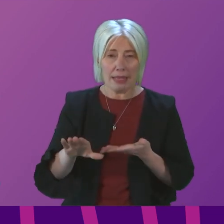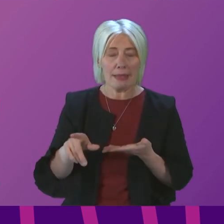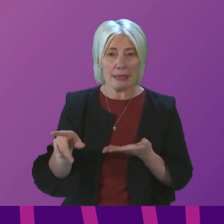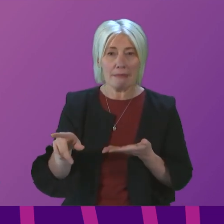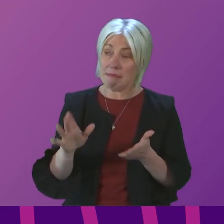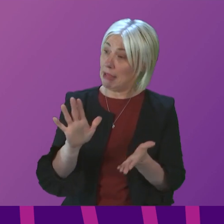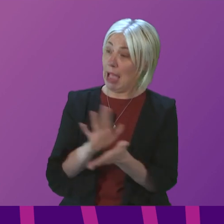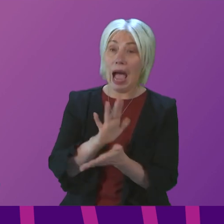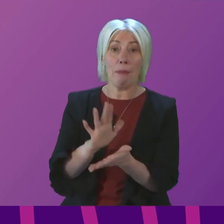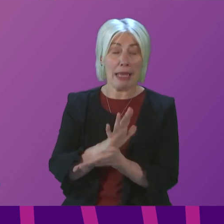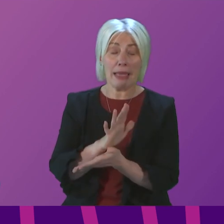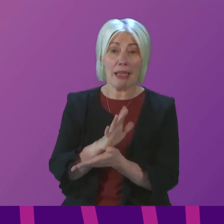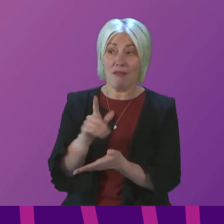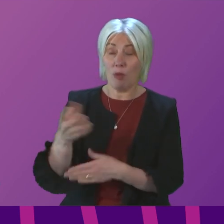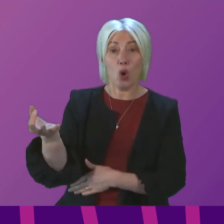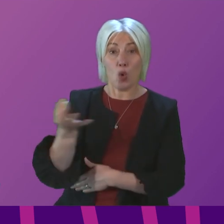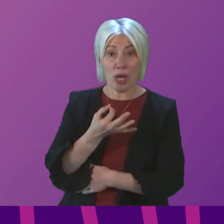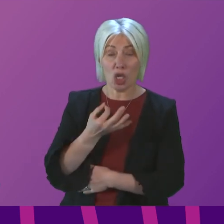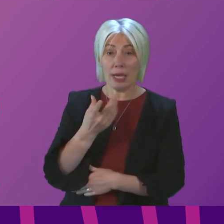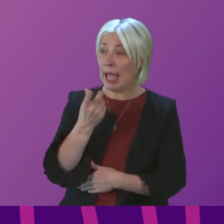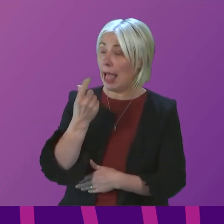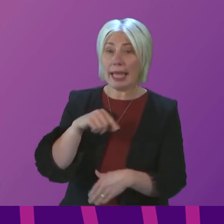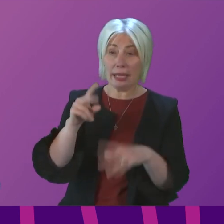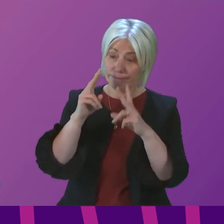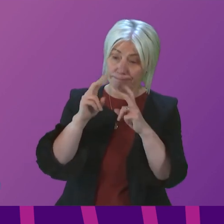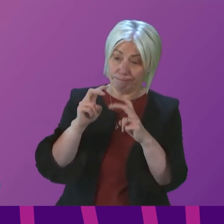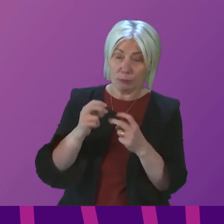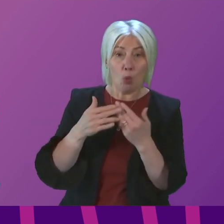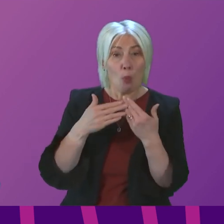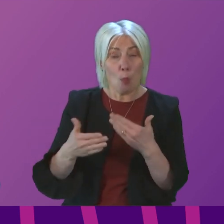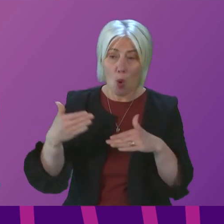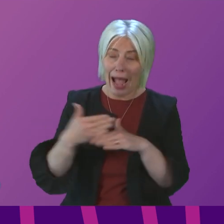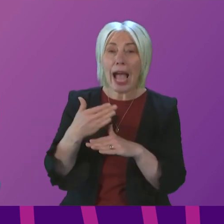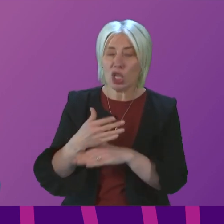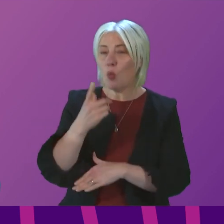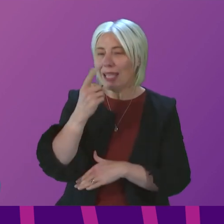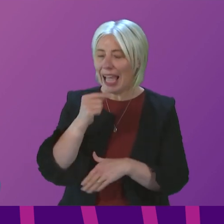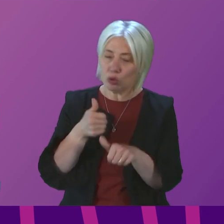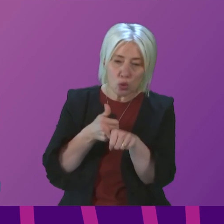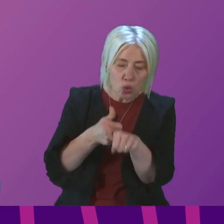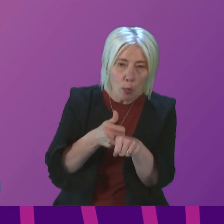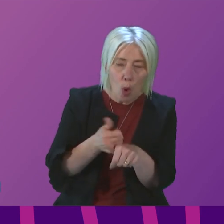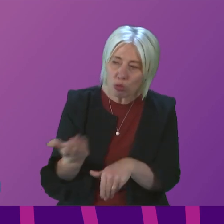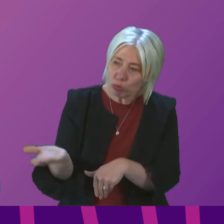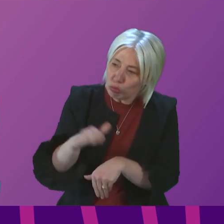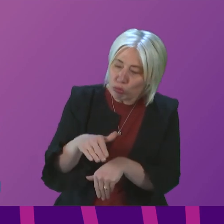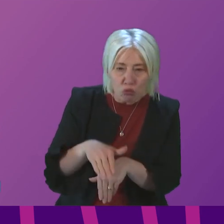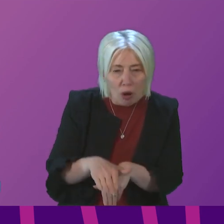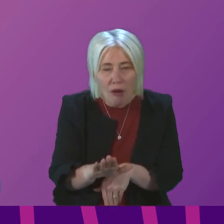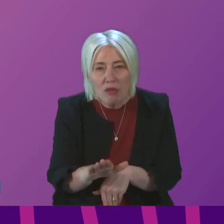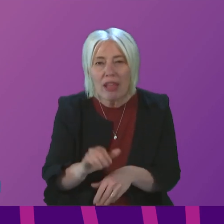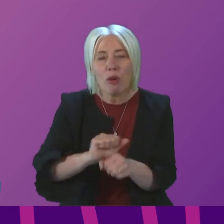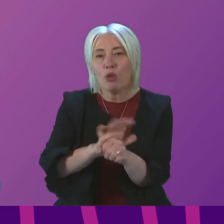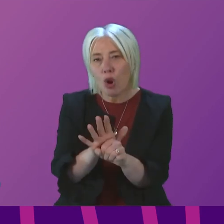and I'm very happy, in light of this question, to look at what further action we can take to try to support the recovery from the COVID